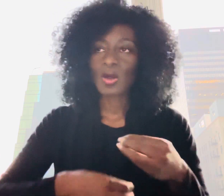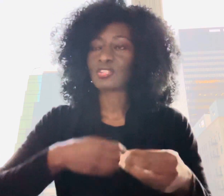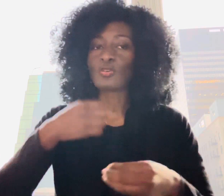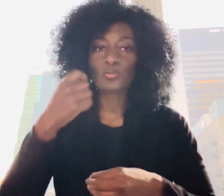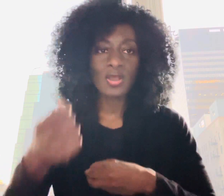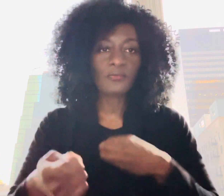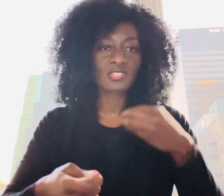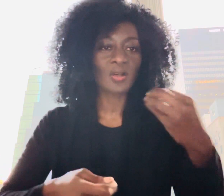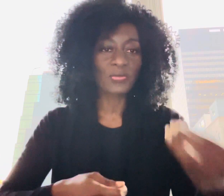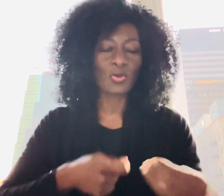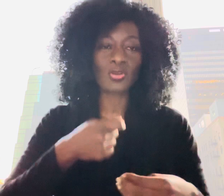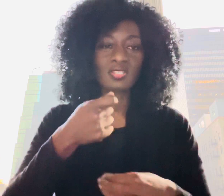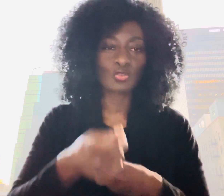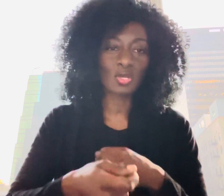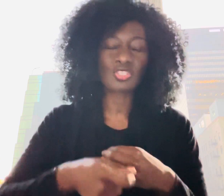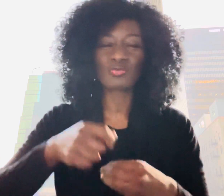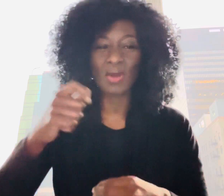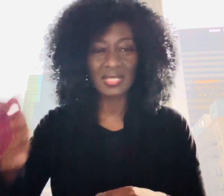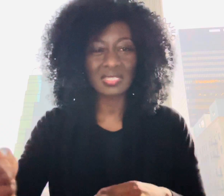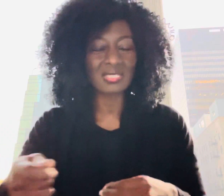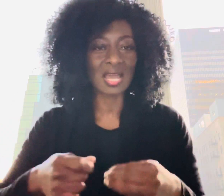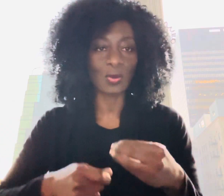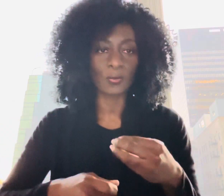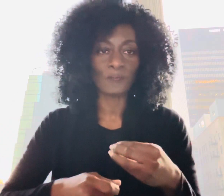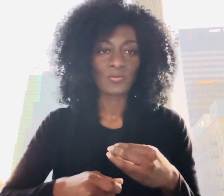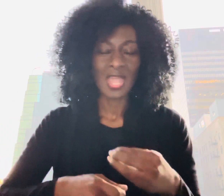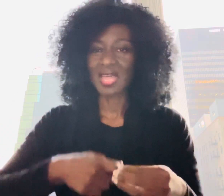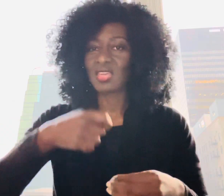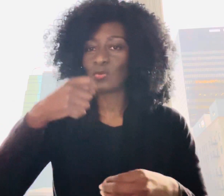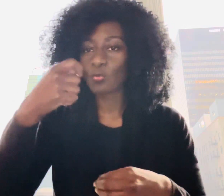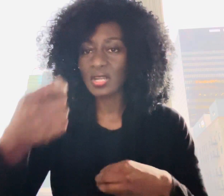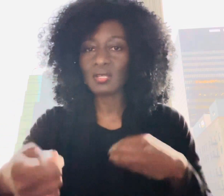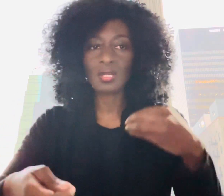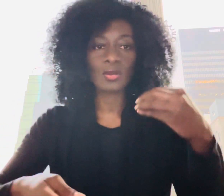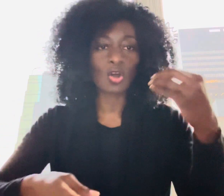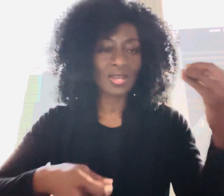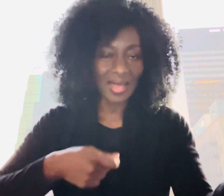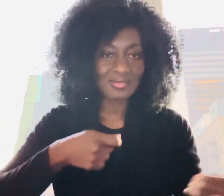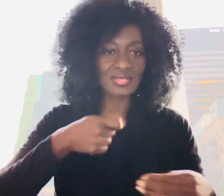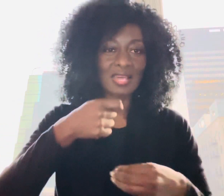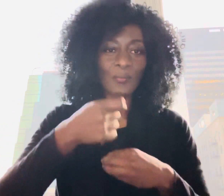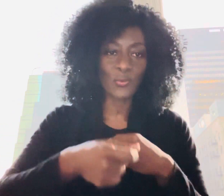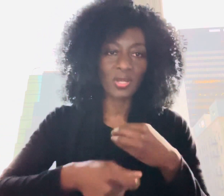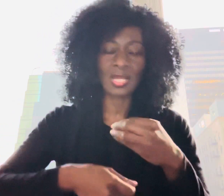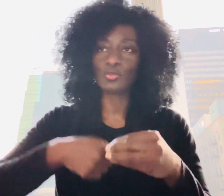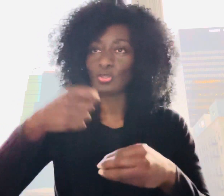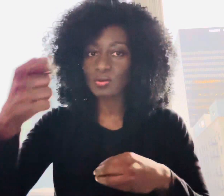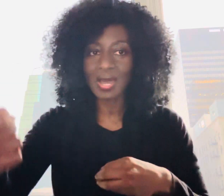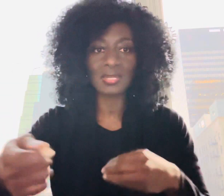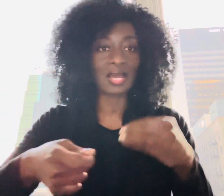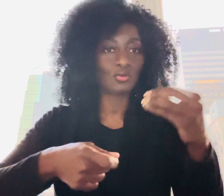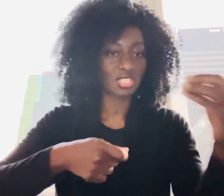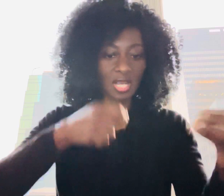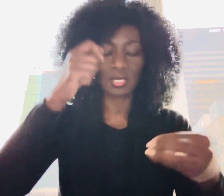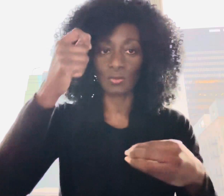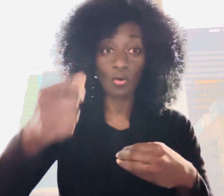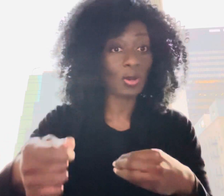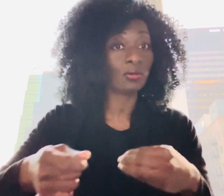as you're praying for something or a situation write it down and then when God answers that prayer you look at it and you check it oh wow